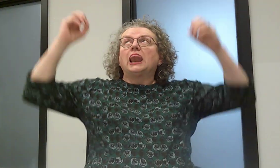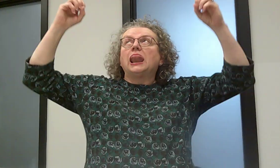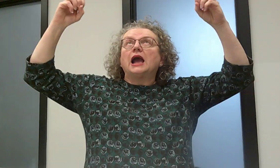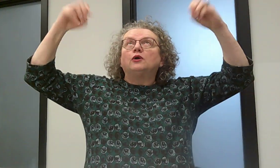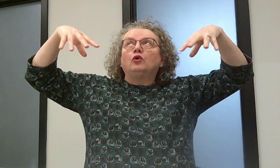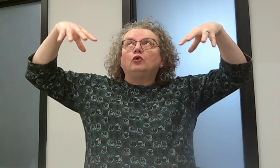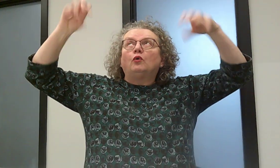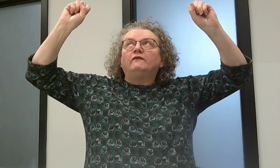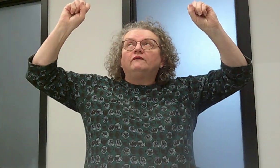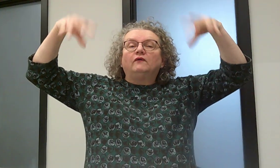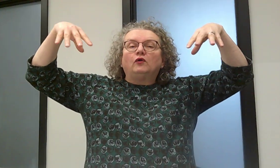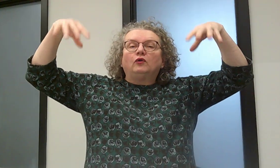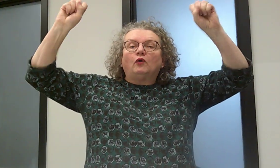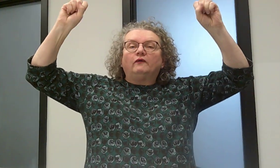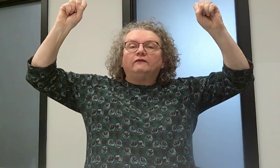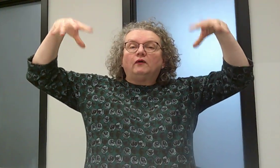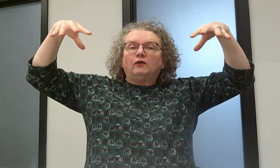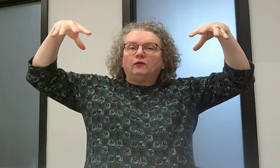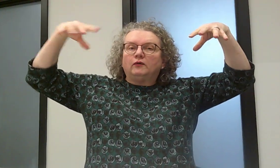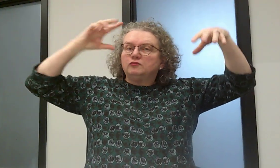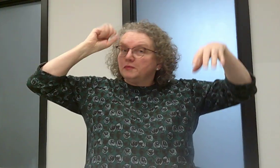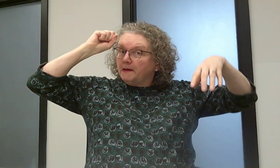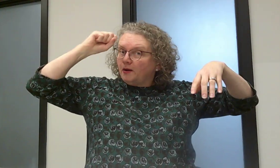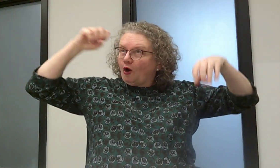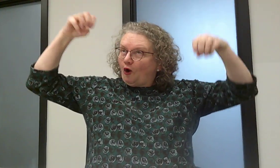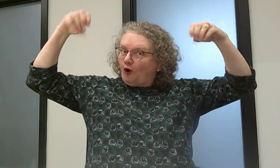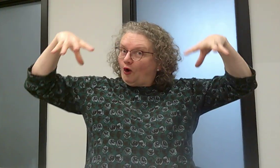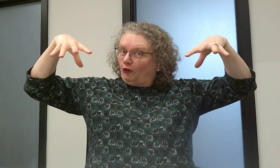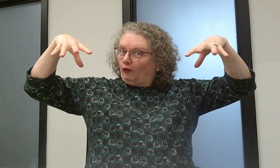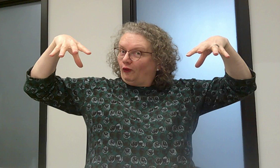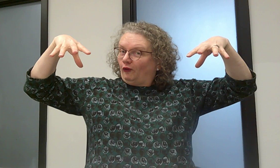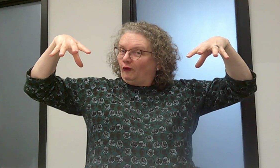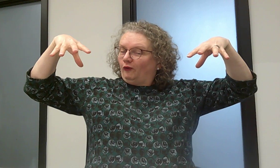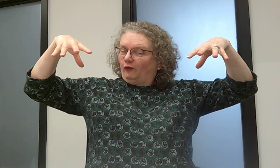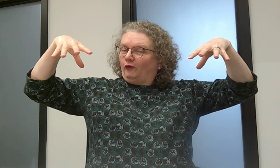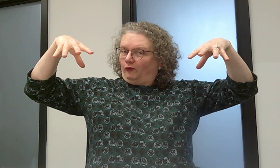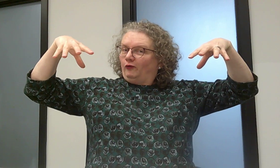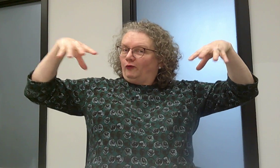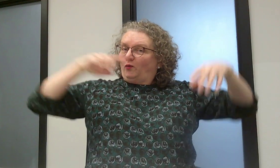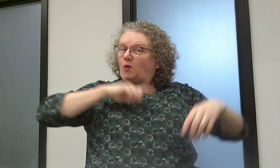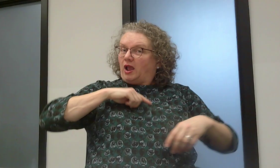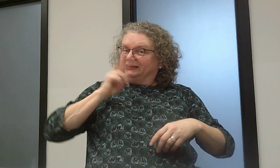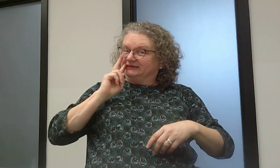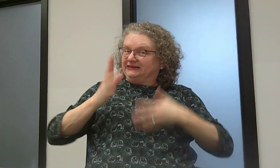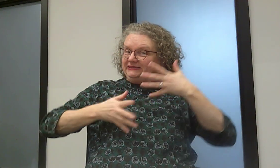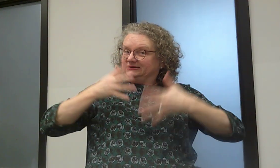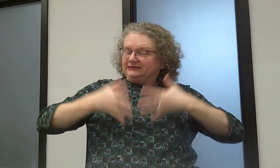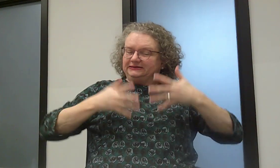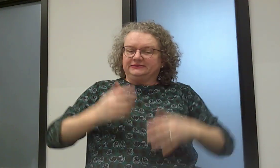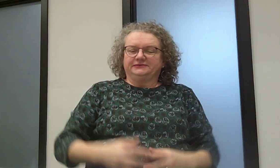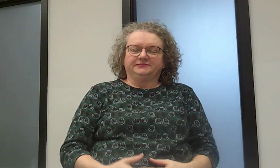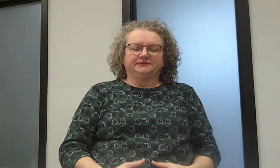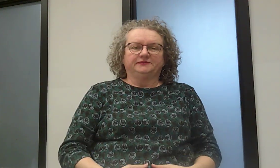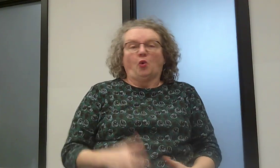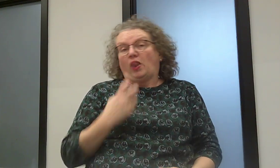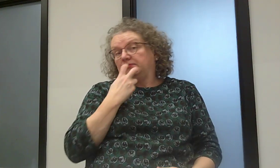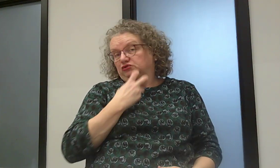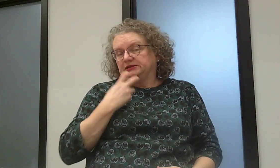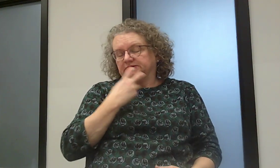flash the lights on and off but remember to leave them on afterwards because then we can see people signing or